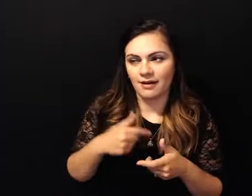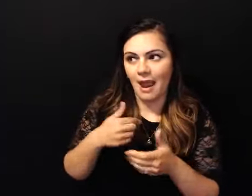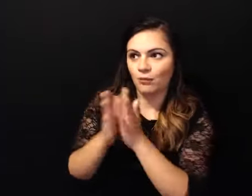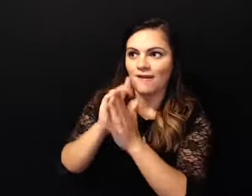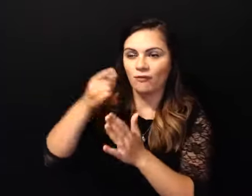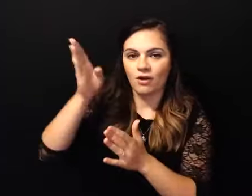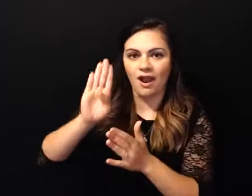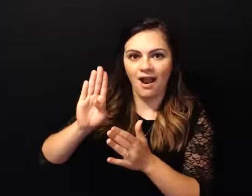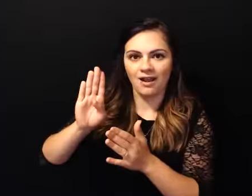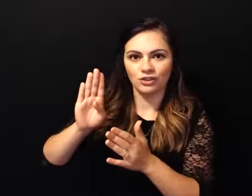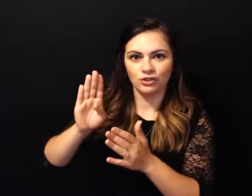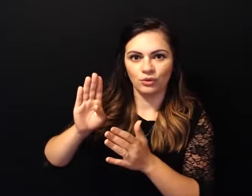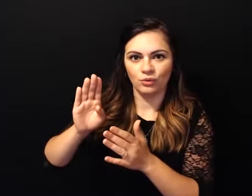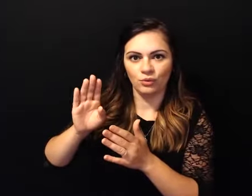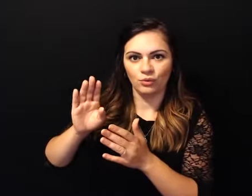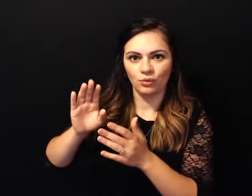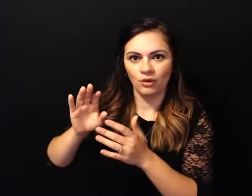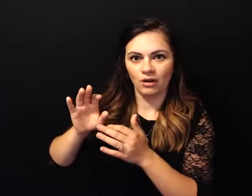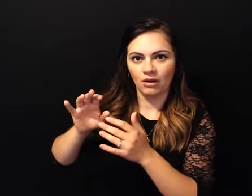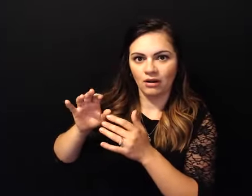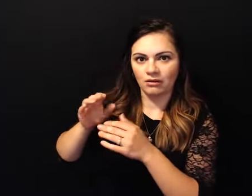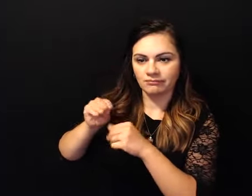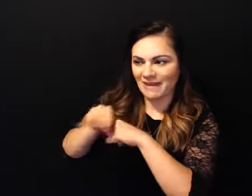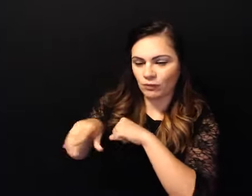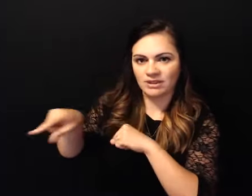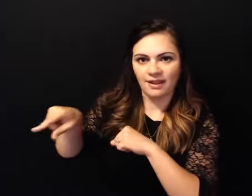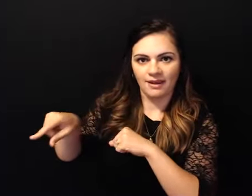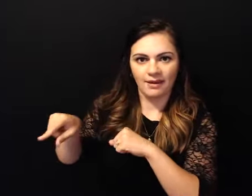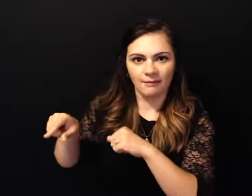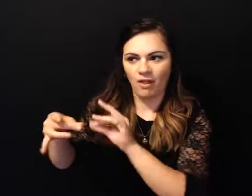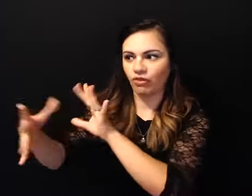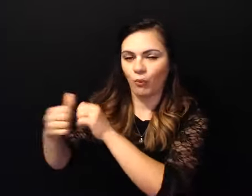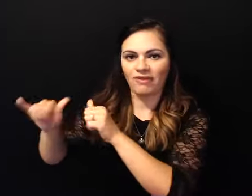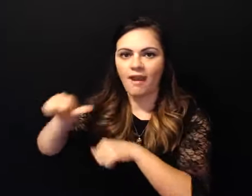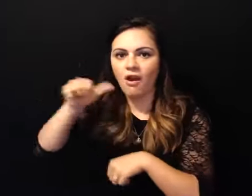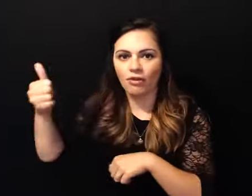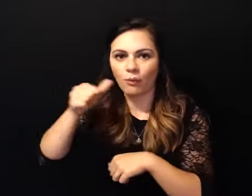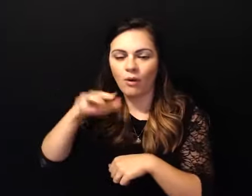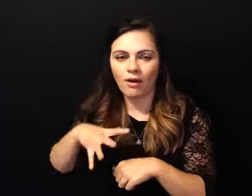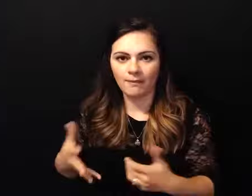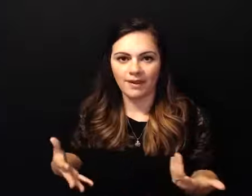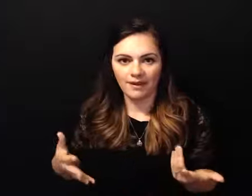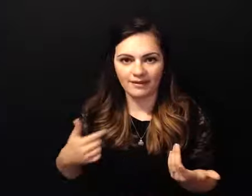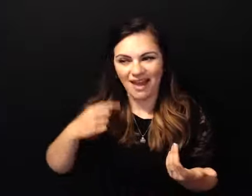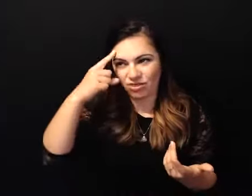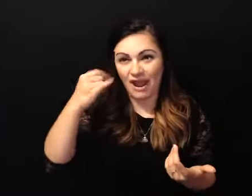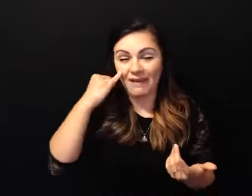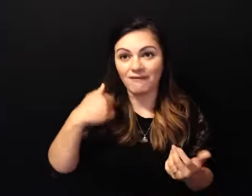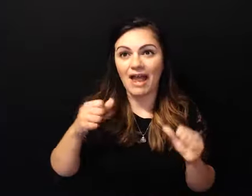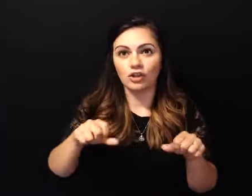uh it you know my priorities changed if i could just you know stay home i could make you know maybe i could make them not have an affair you know